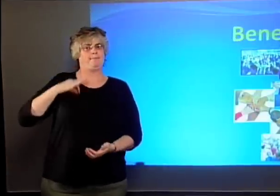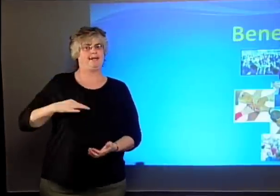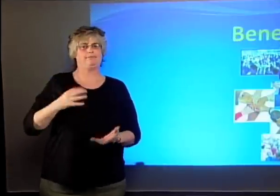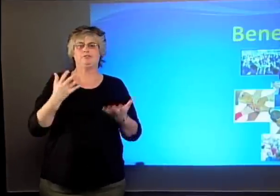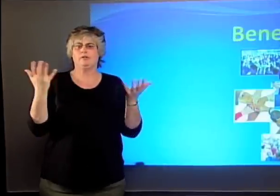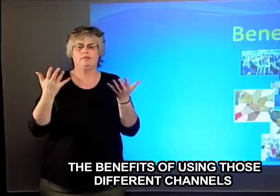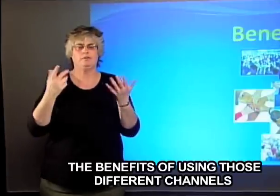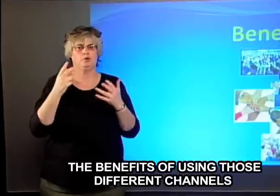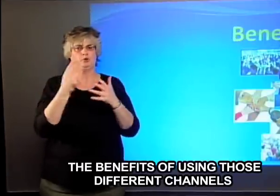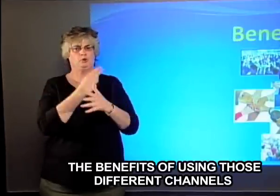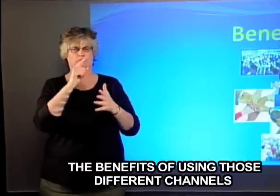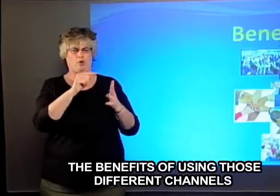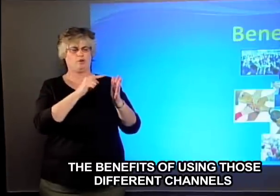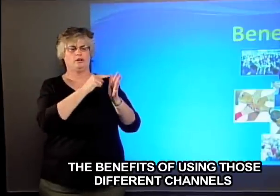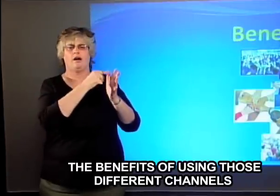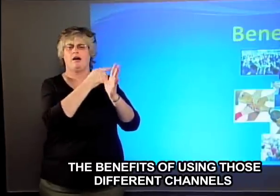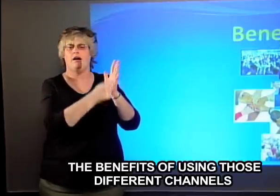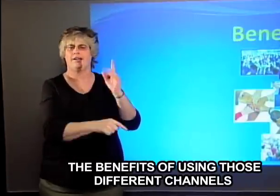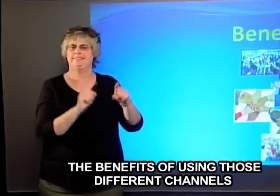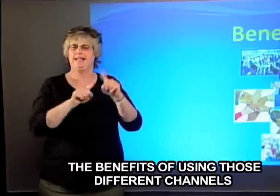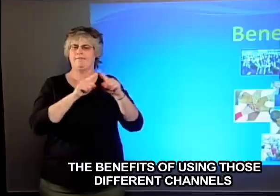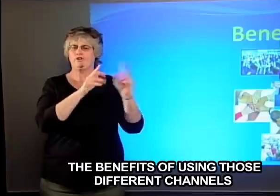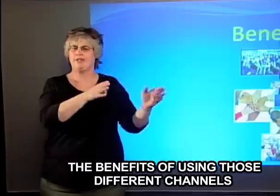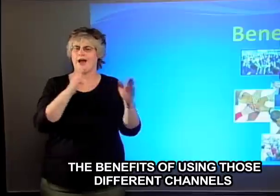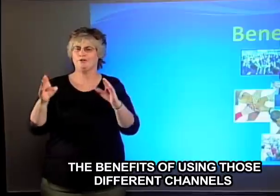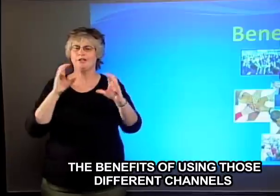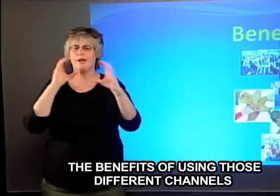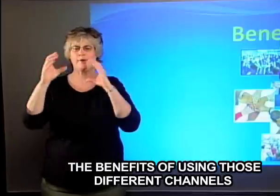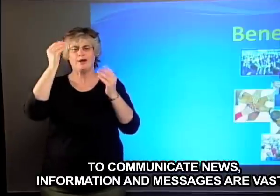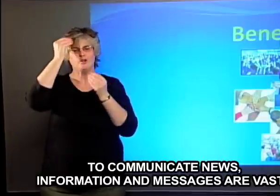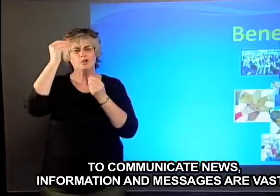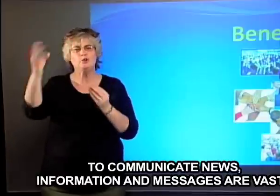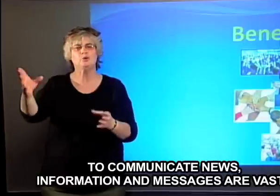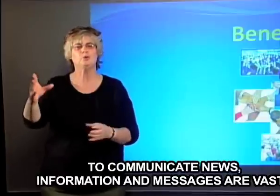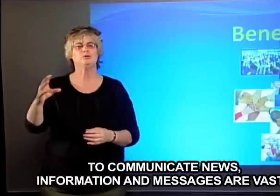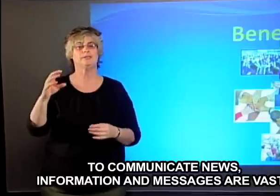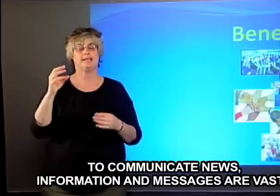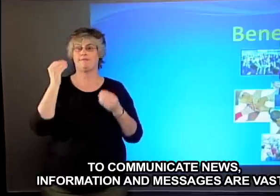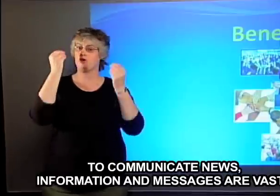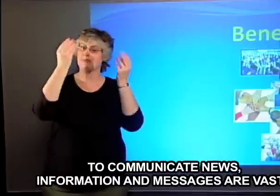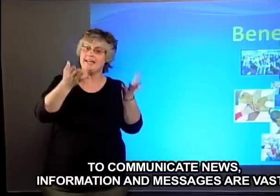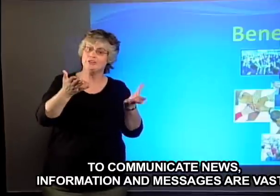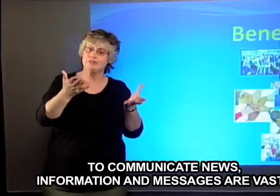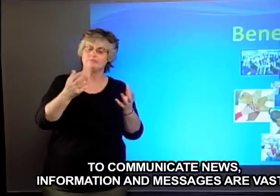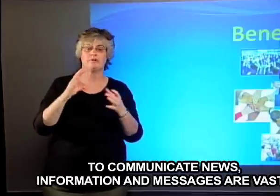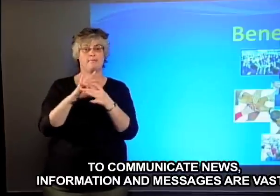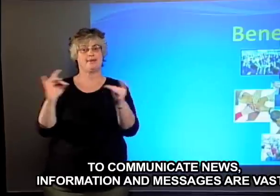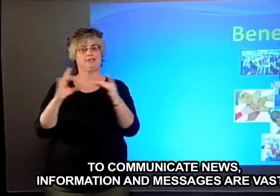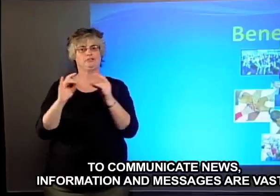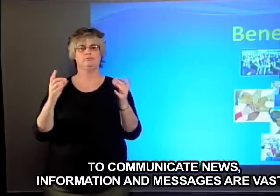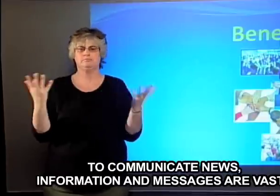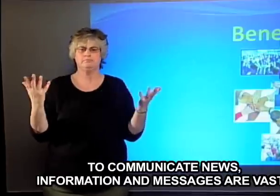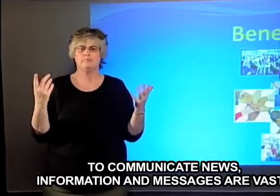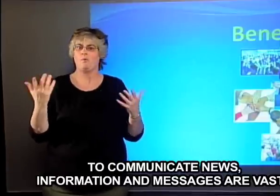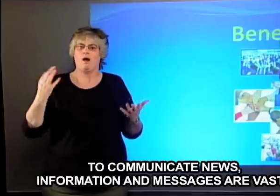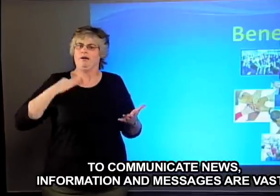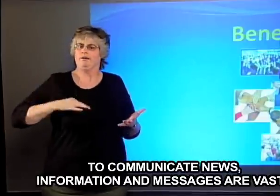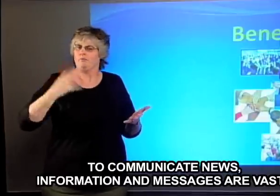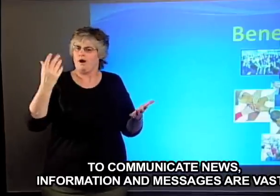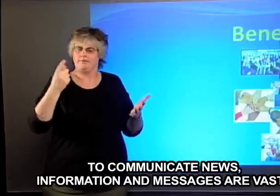The benefits of using those different channels to communicate news, information, and messages are vast.